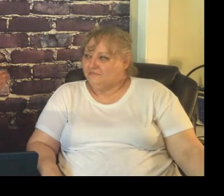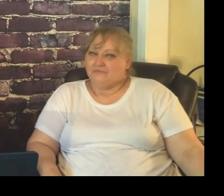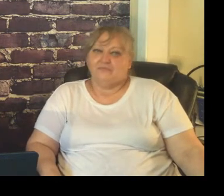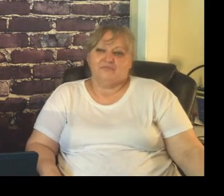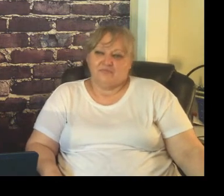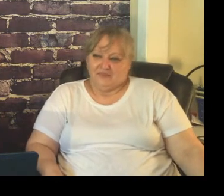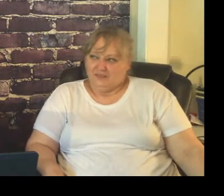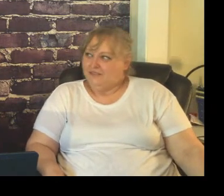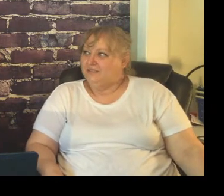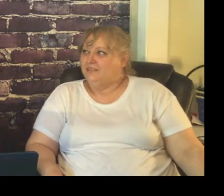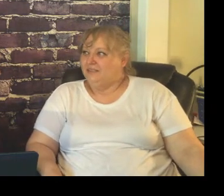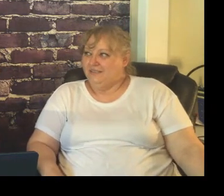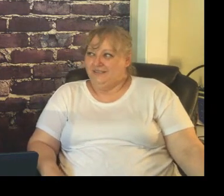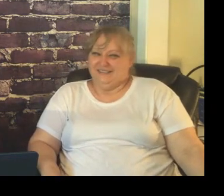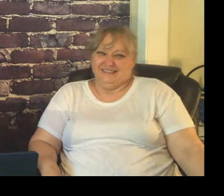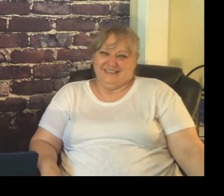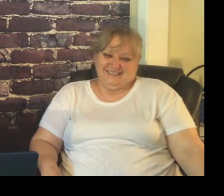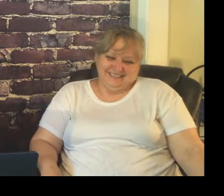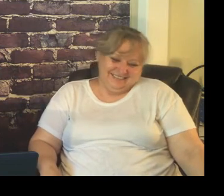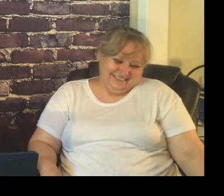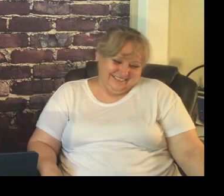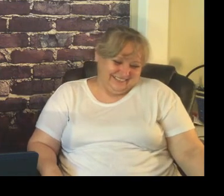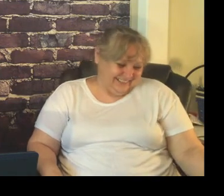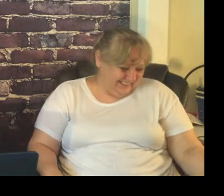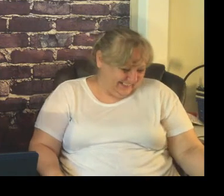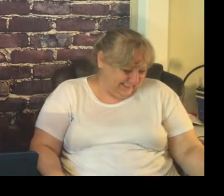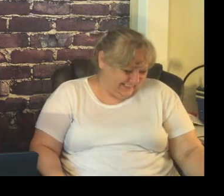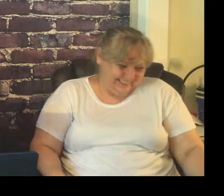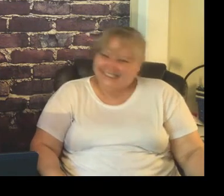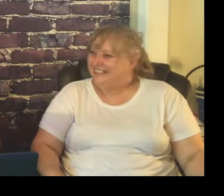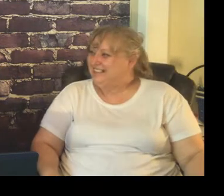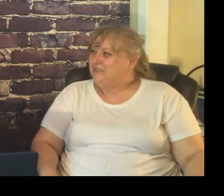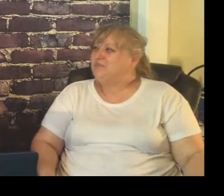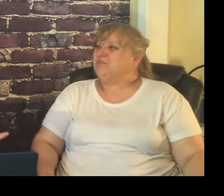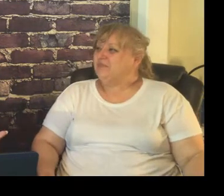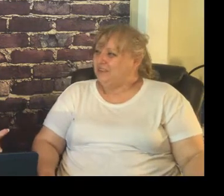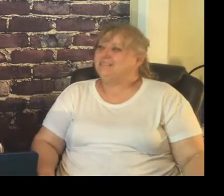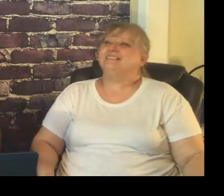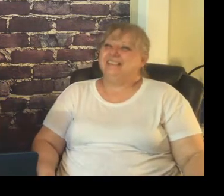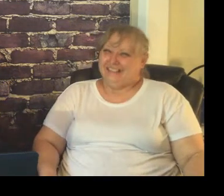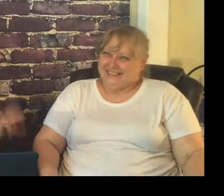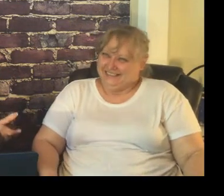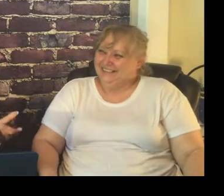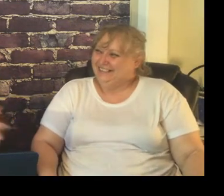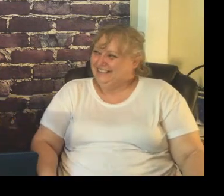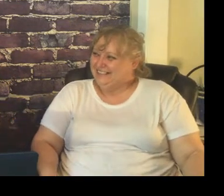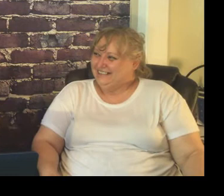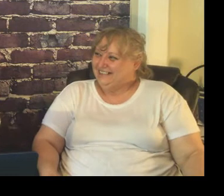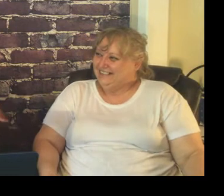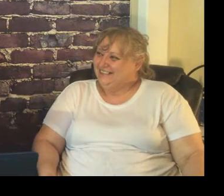you're going to have a bad day on Monday and so it just became like a running joke so especially because at